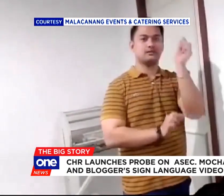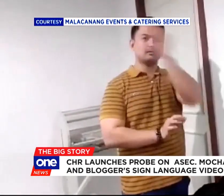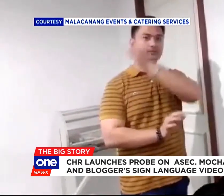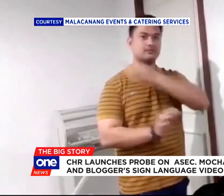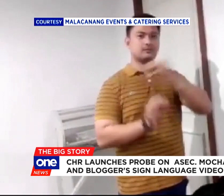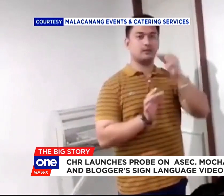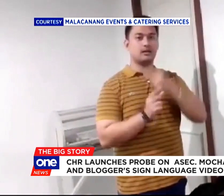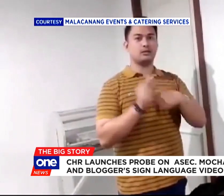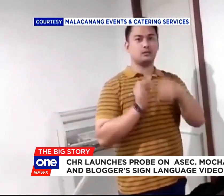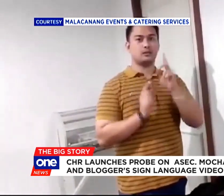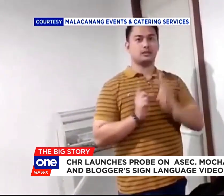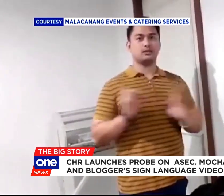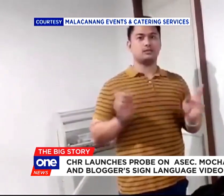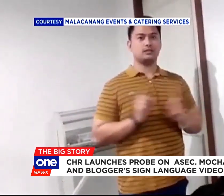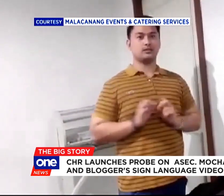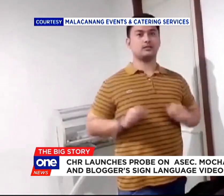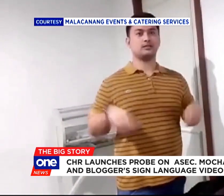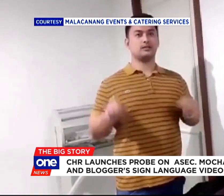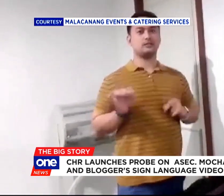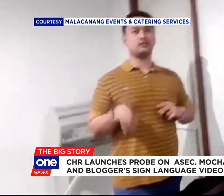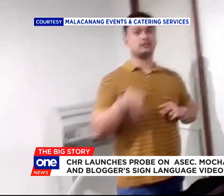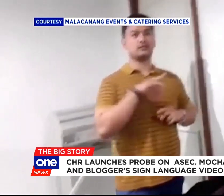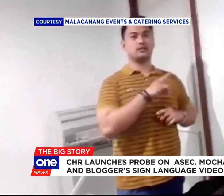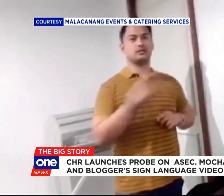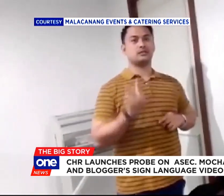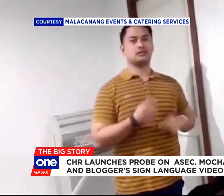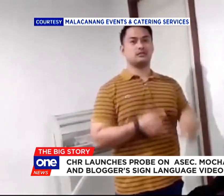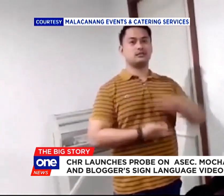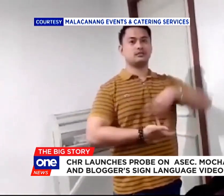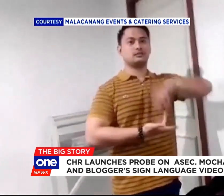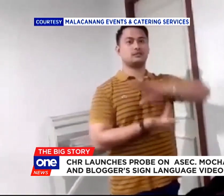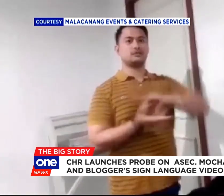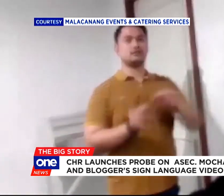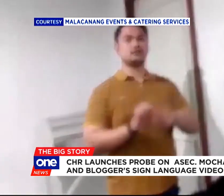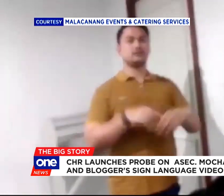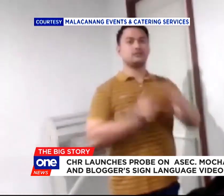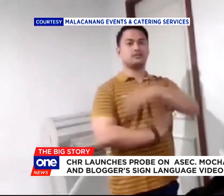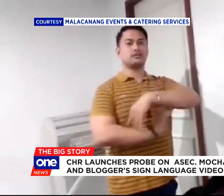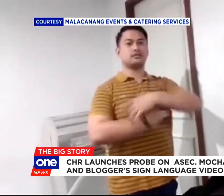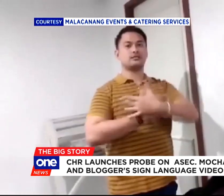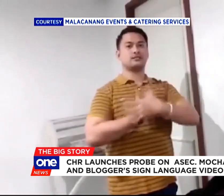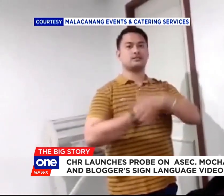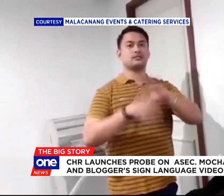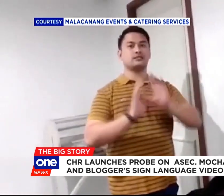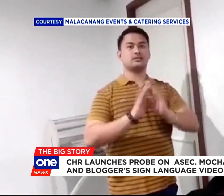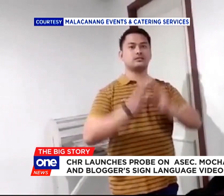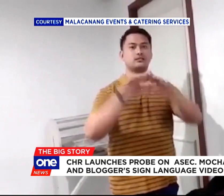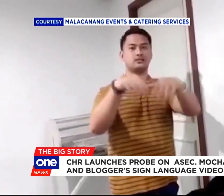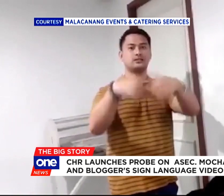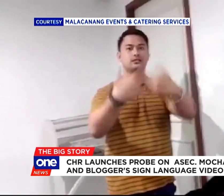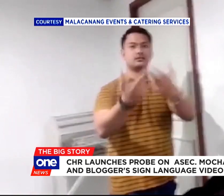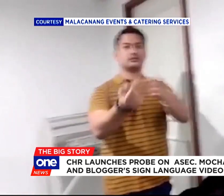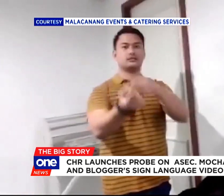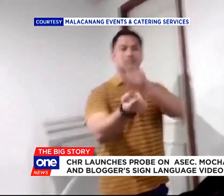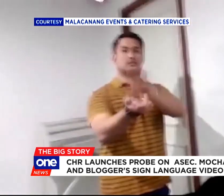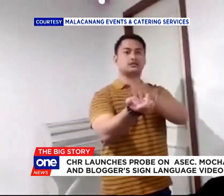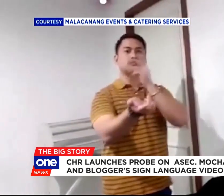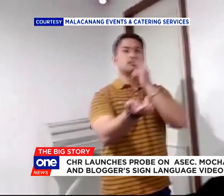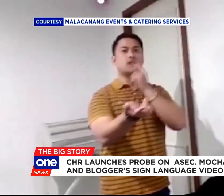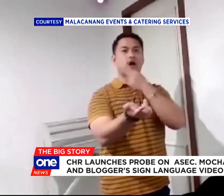Both Uson and Olivaar have apologized for their mocking sign language video that went viral on social media. The CHR